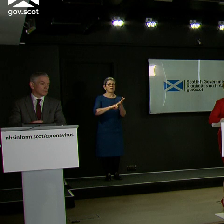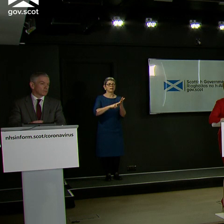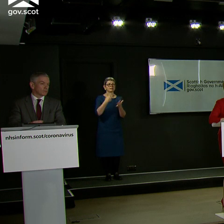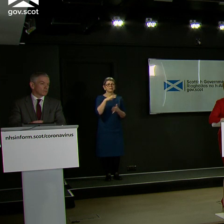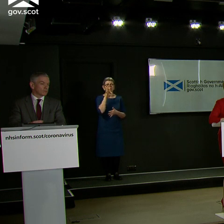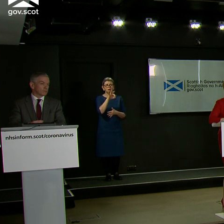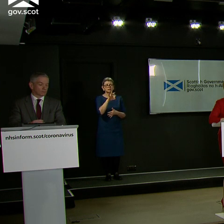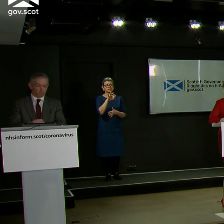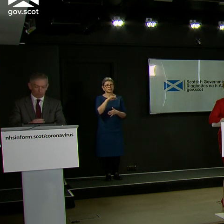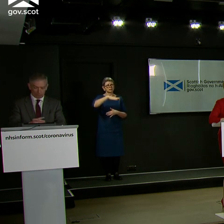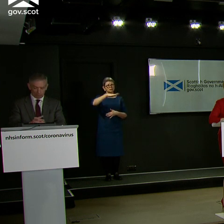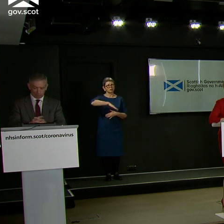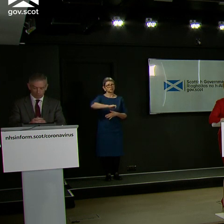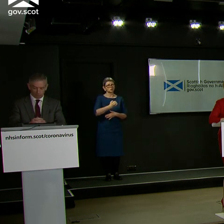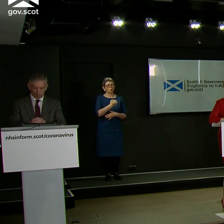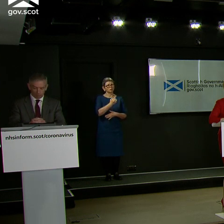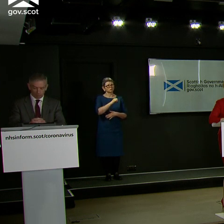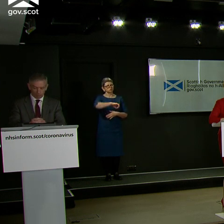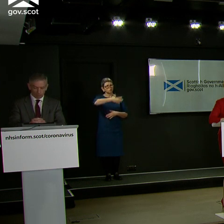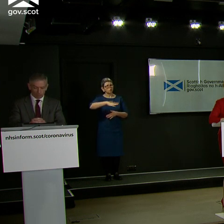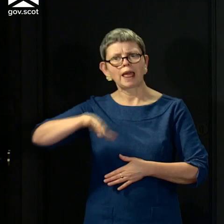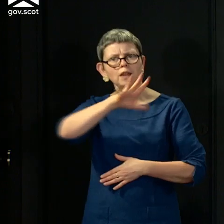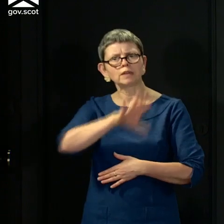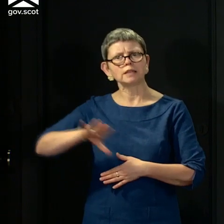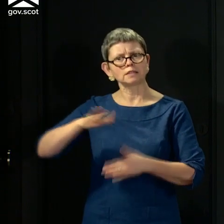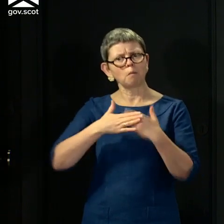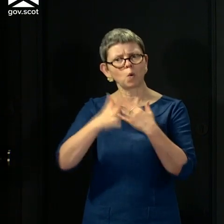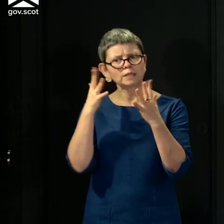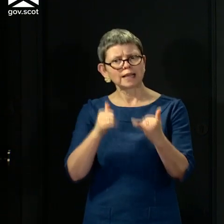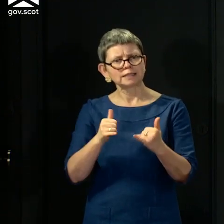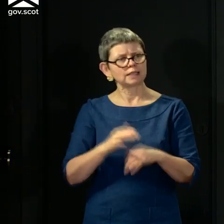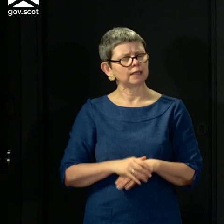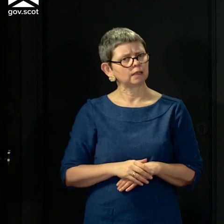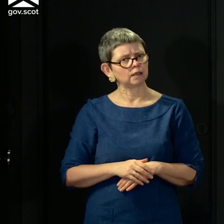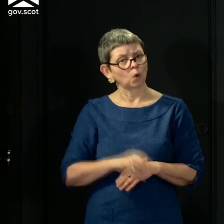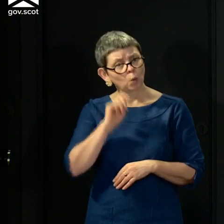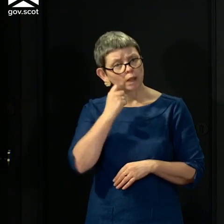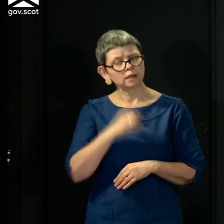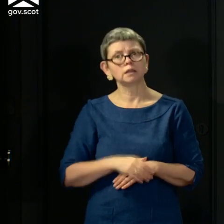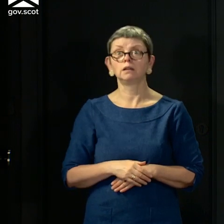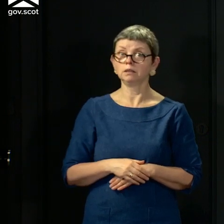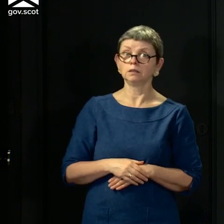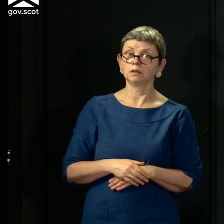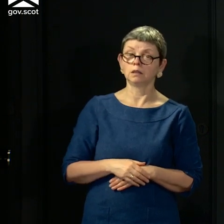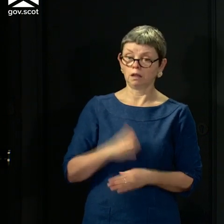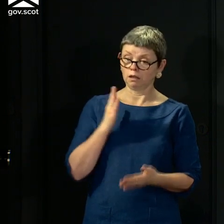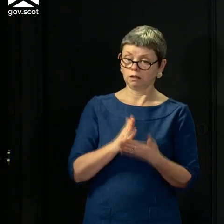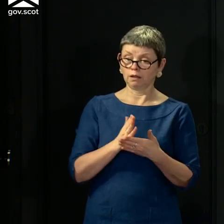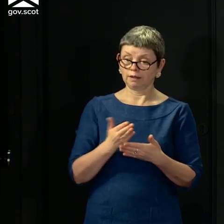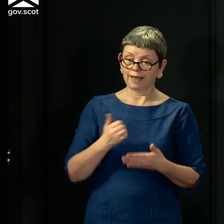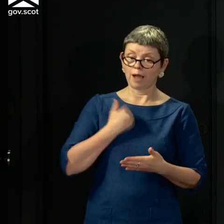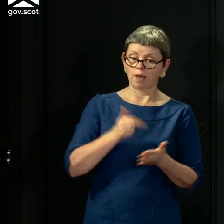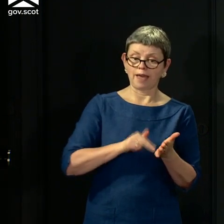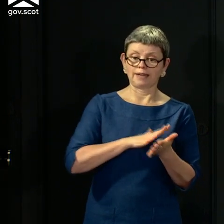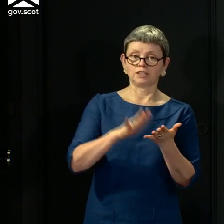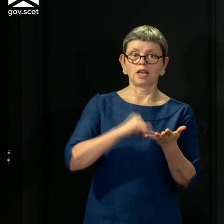southern Scotland. Will you promise to do that? We are doing that. We're doing it as part of the NHS